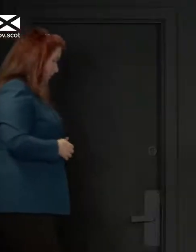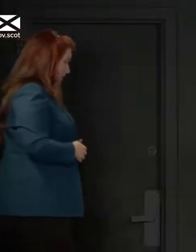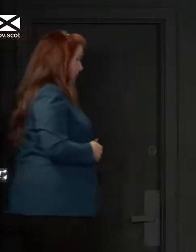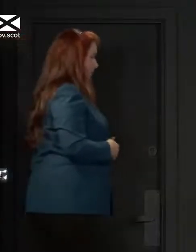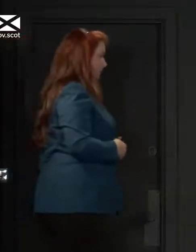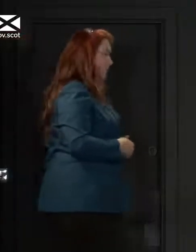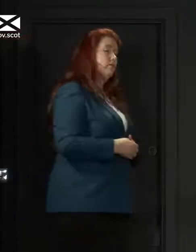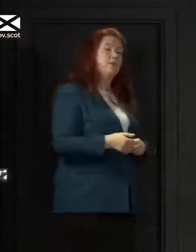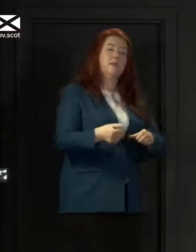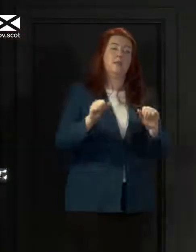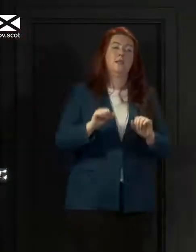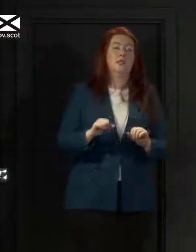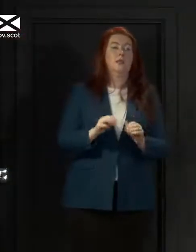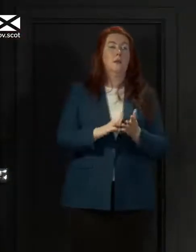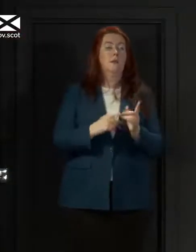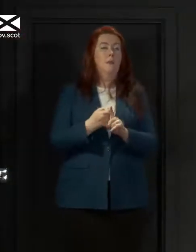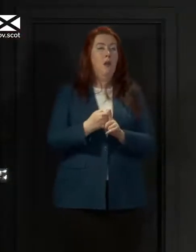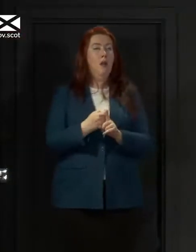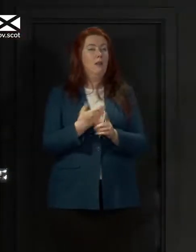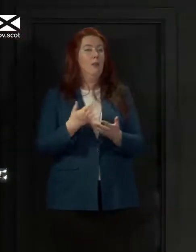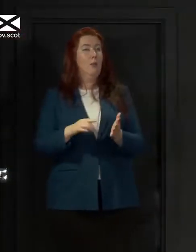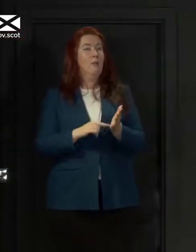McLaughlin from the Times. Mark.